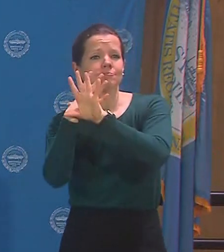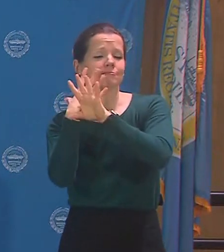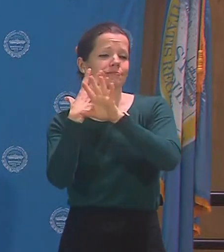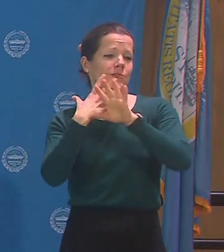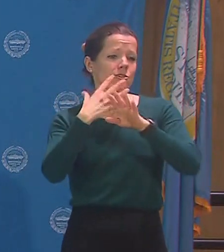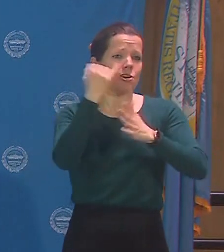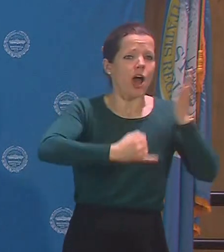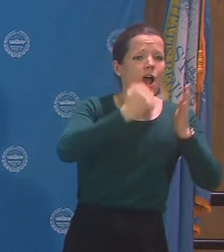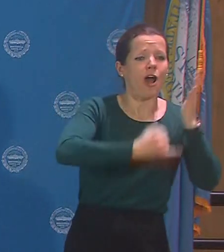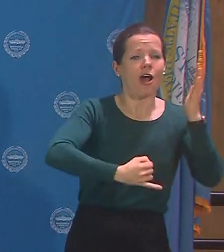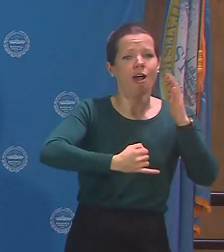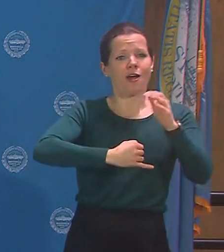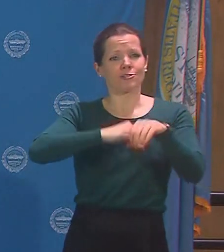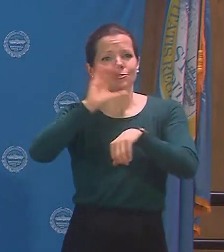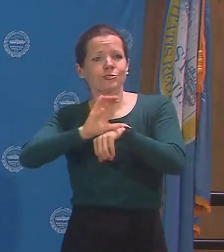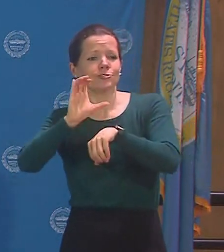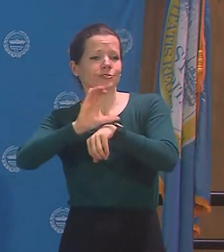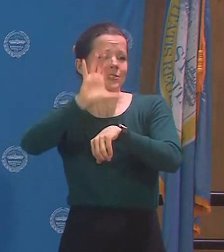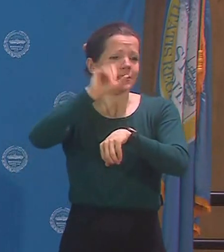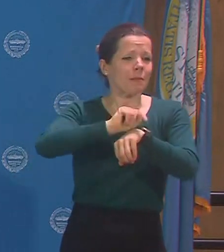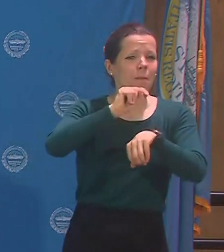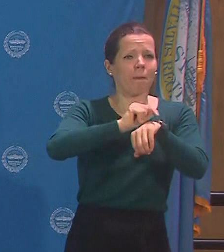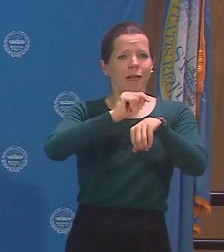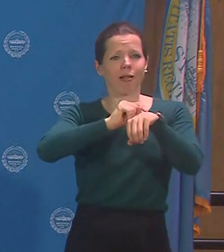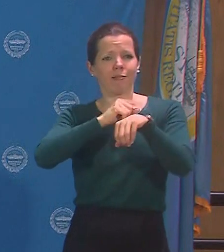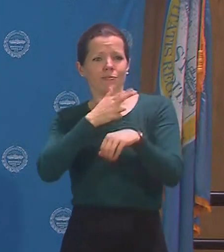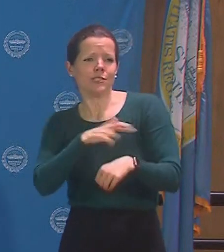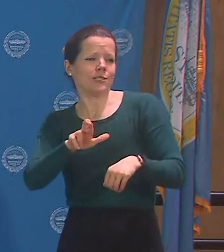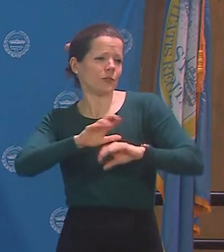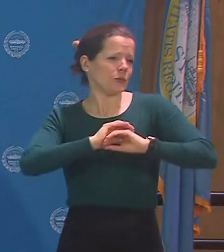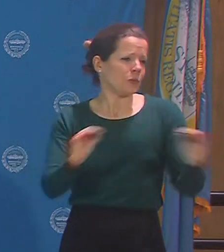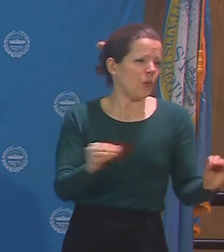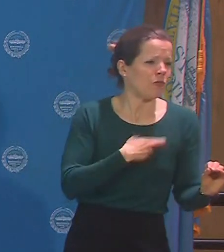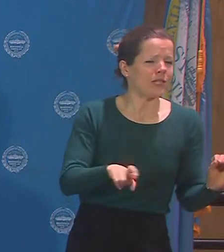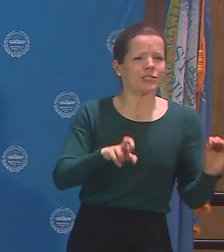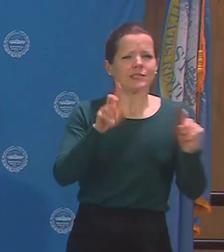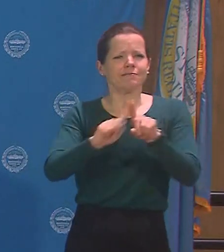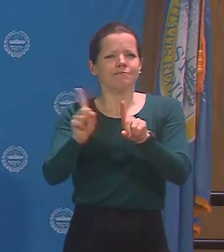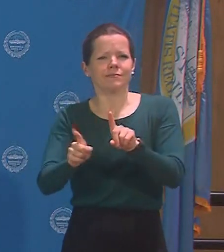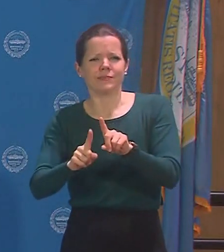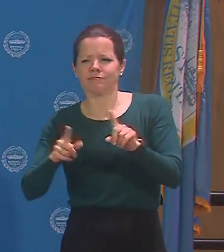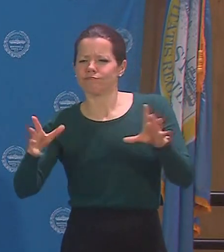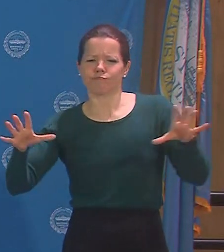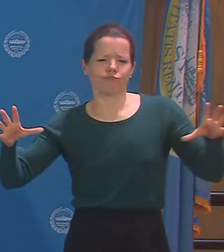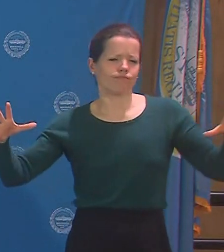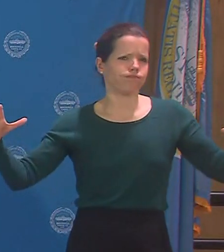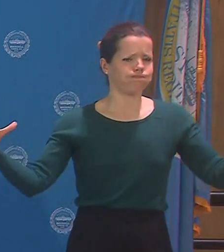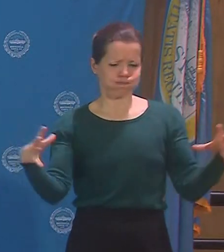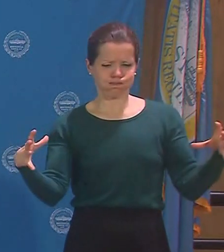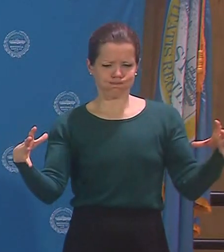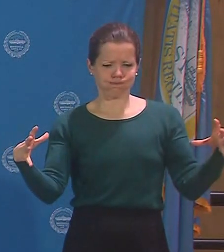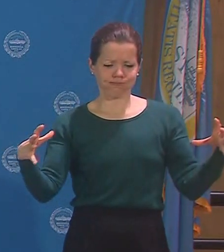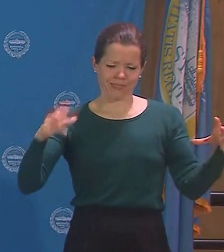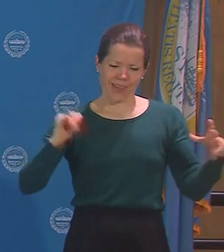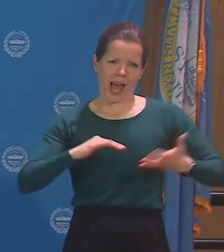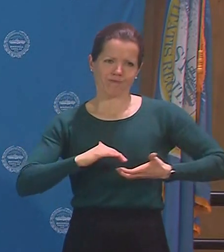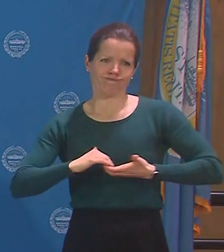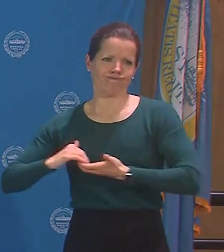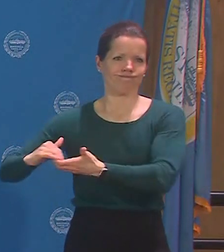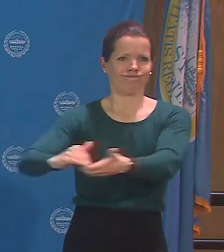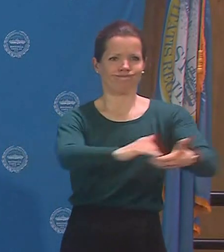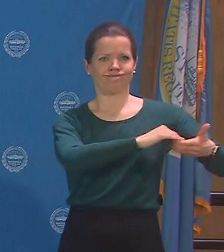so that everyone has a chance to slow down, reflect, and share some meaningful time with their fellow Bostonians.